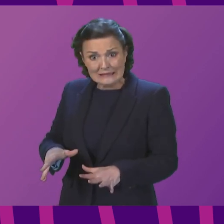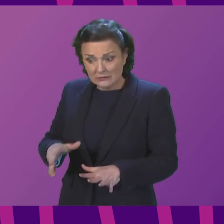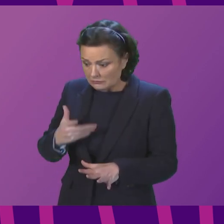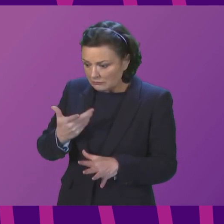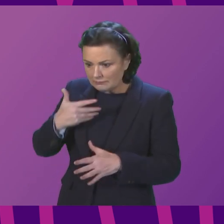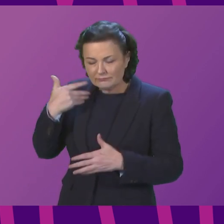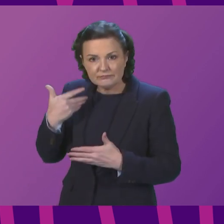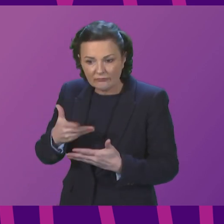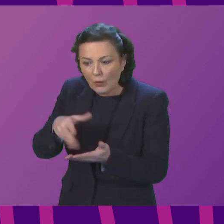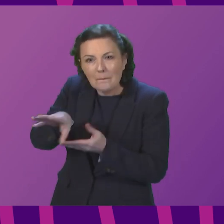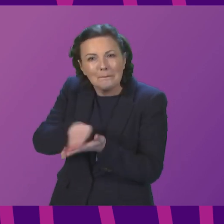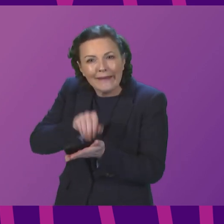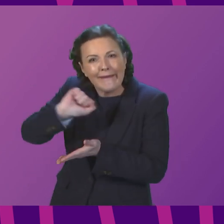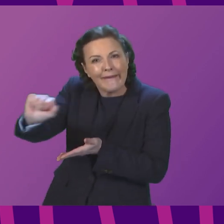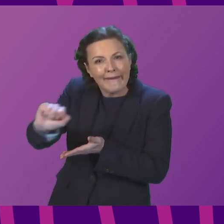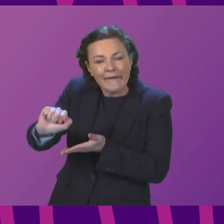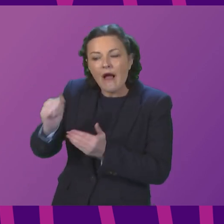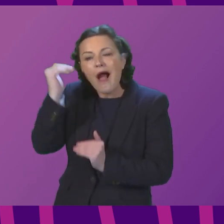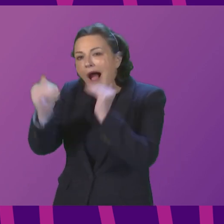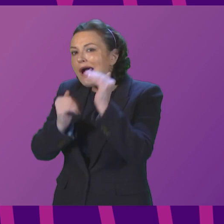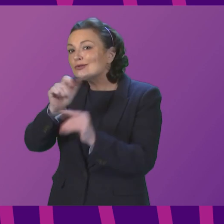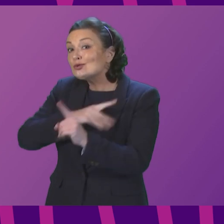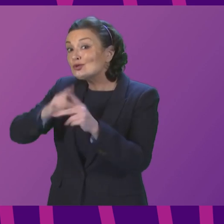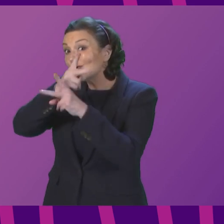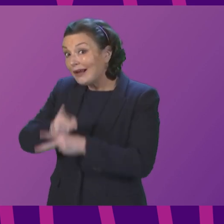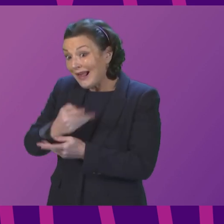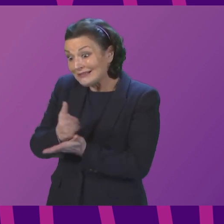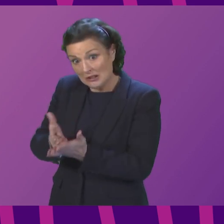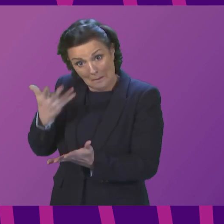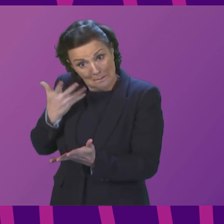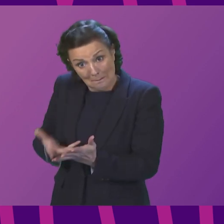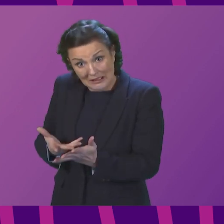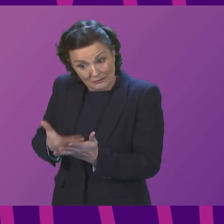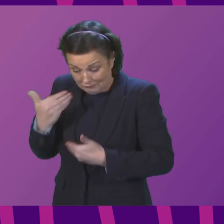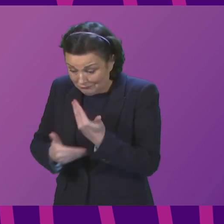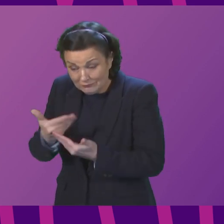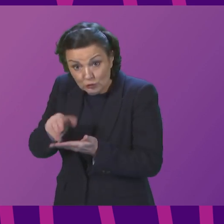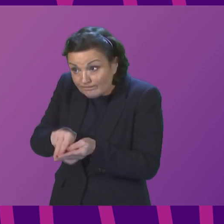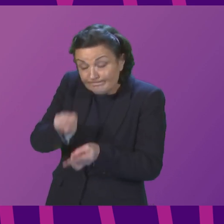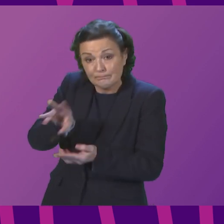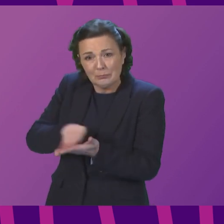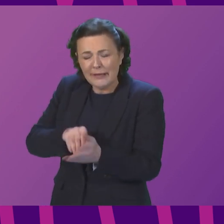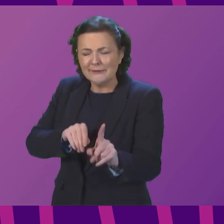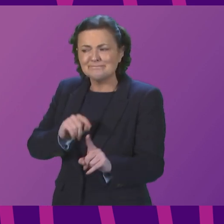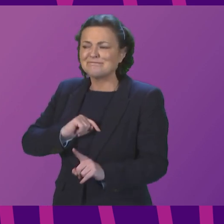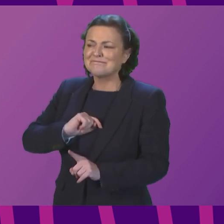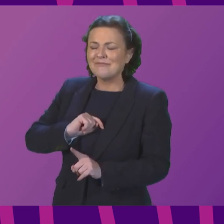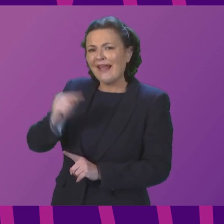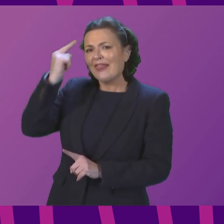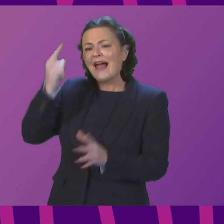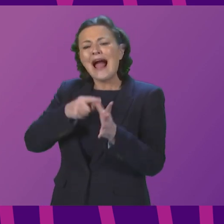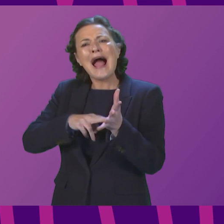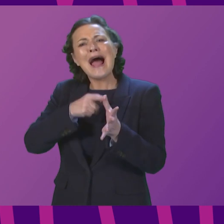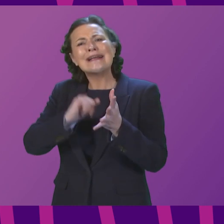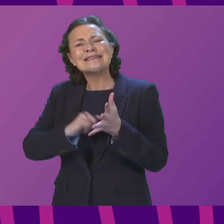increase the pay of those in the adult social care workforce. Now, Anna Sarwar, I think, in referring